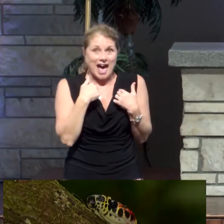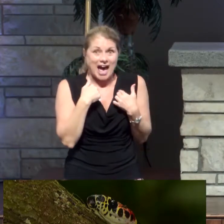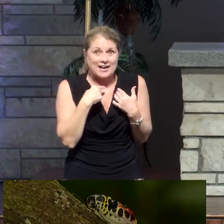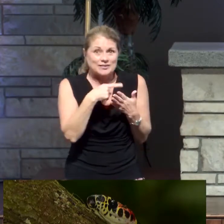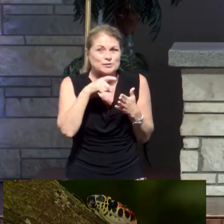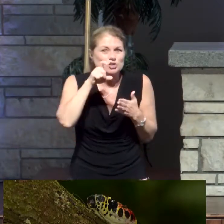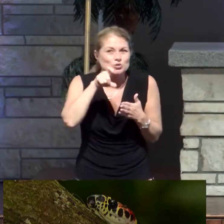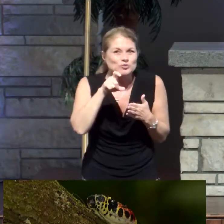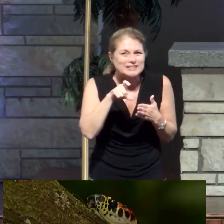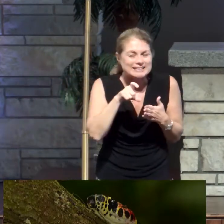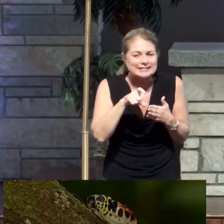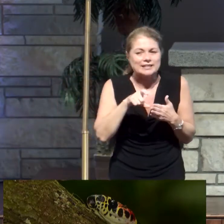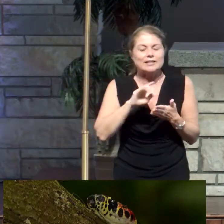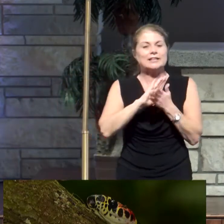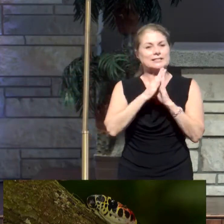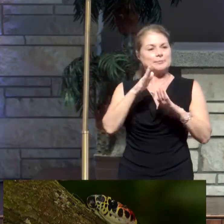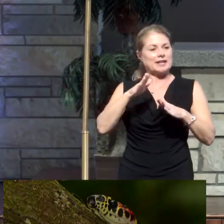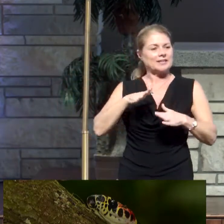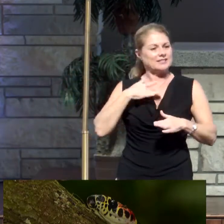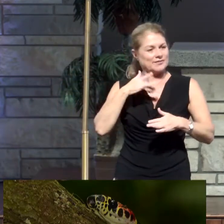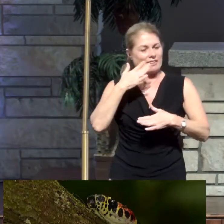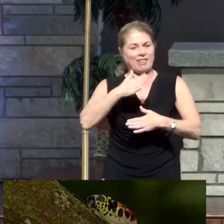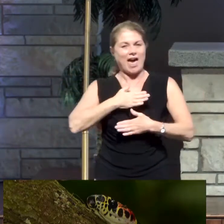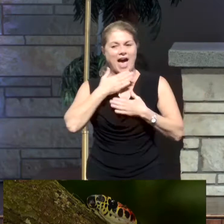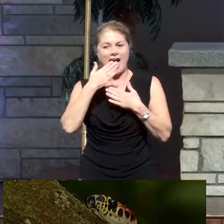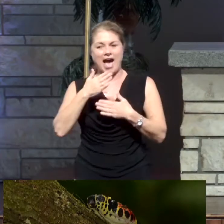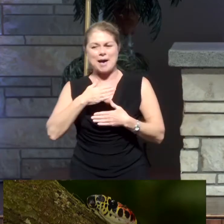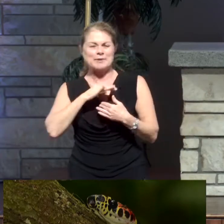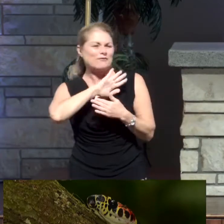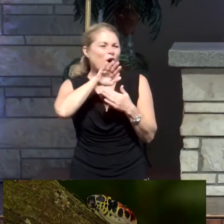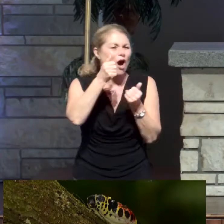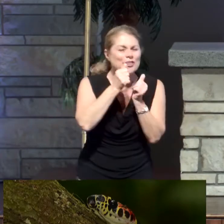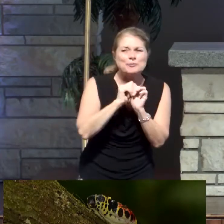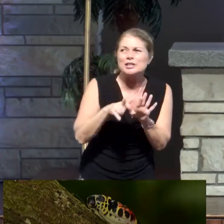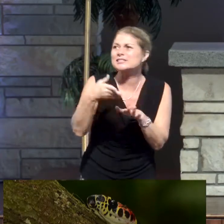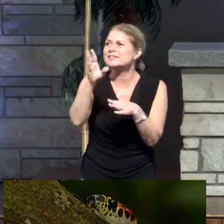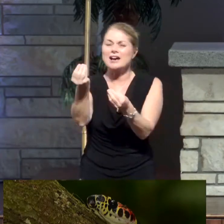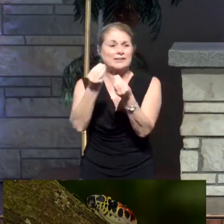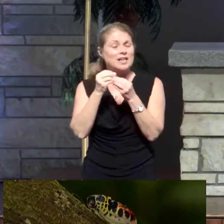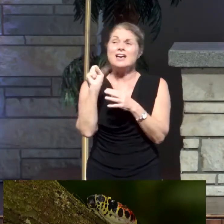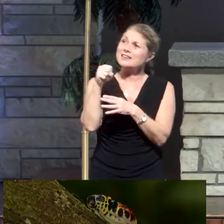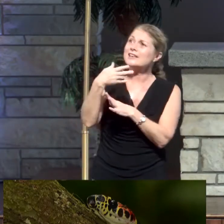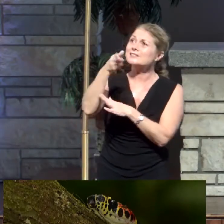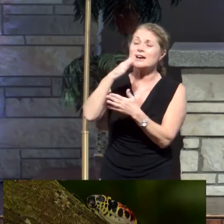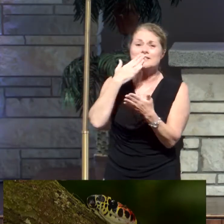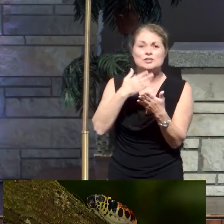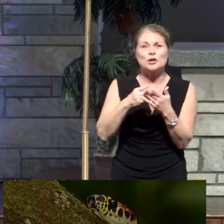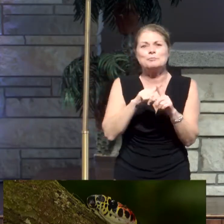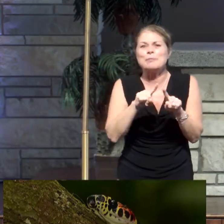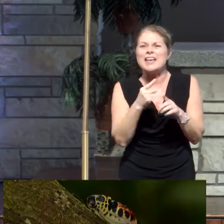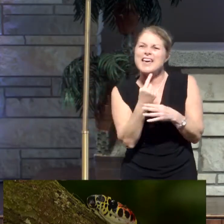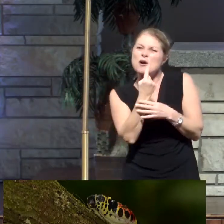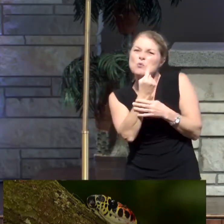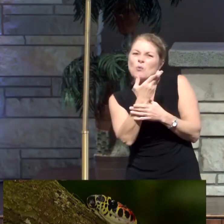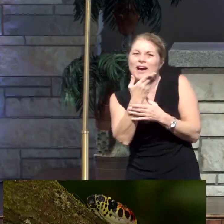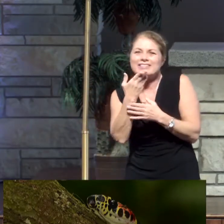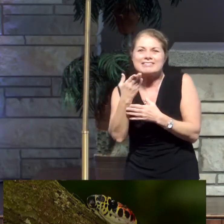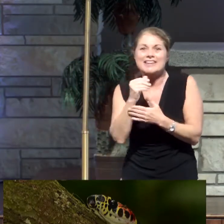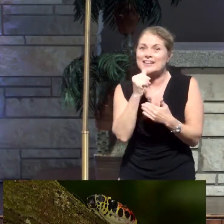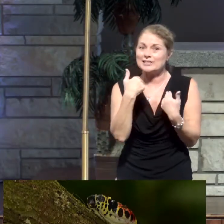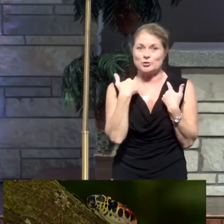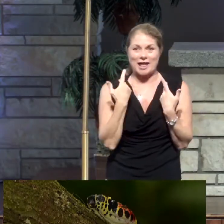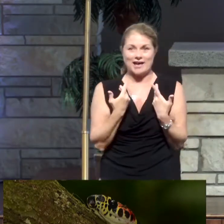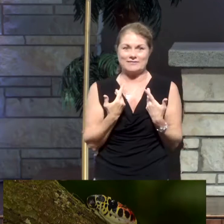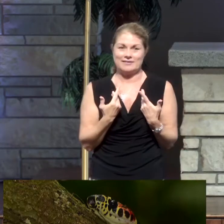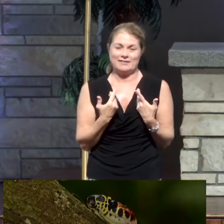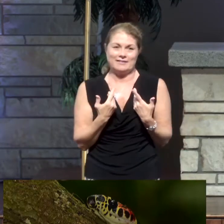need in order to be happy. Out of all the blessings that God bestows upon me, yes, God is good. But you know what? It's that one thing over there that I don't have.